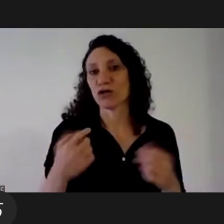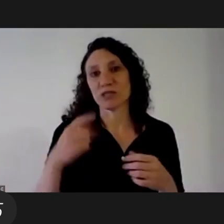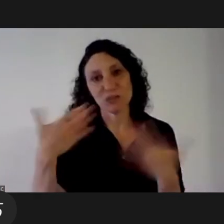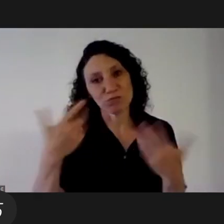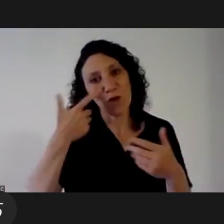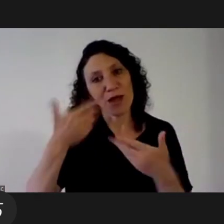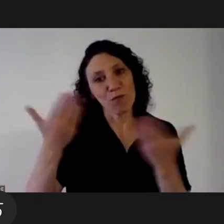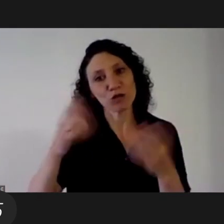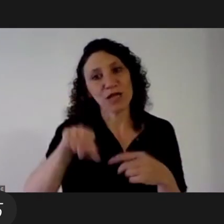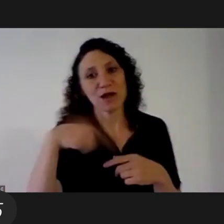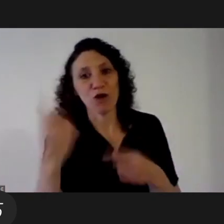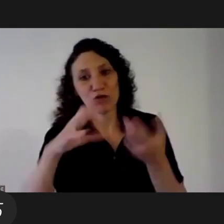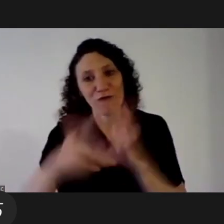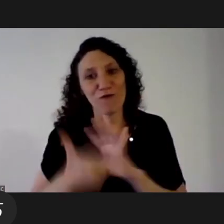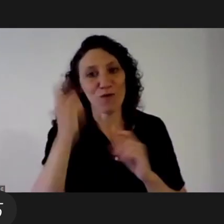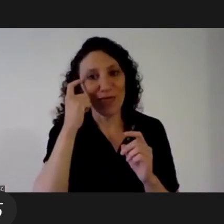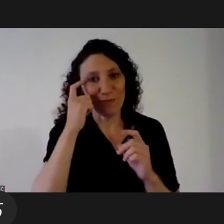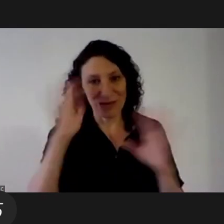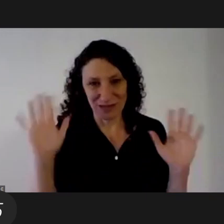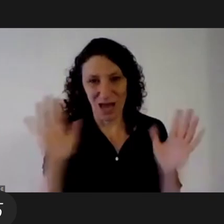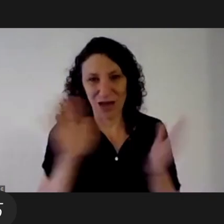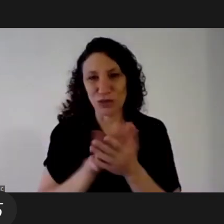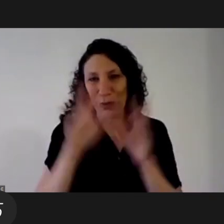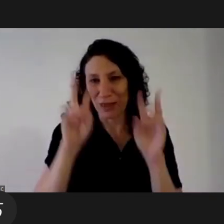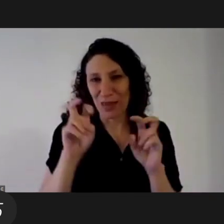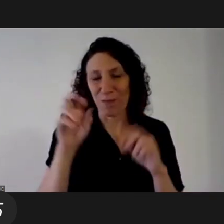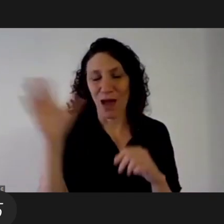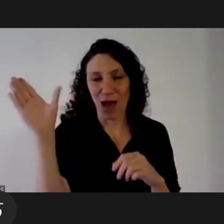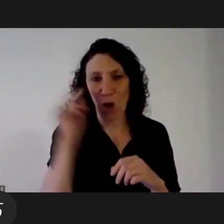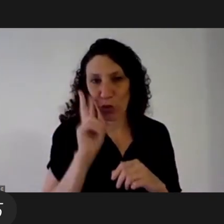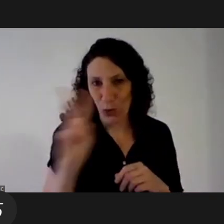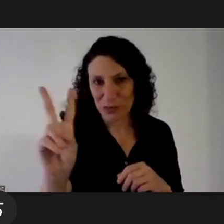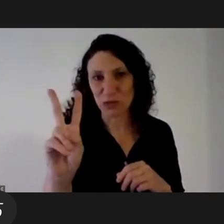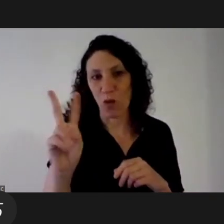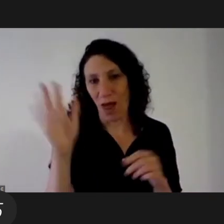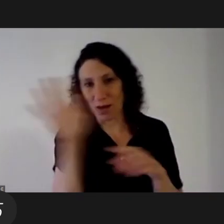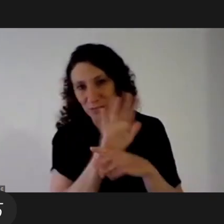type of reflections in terms of the audio visual language